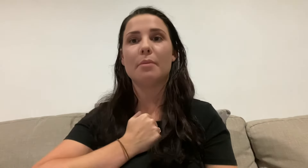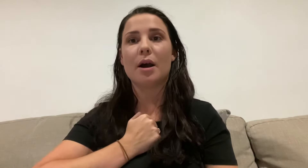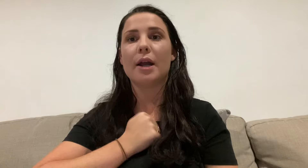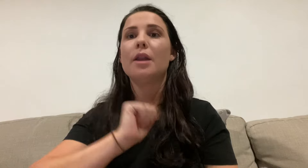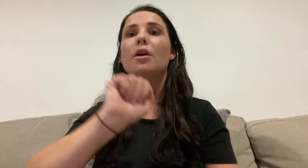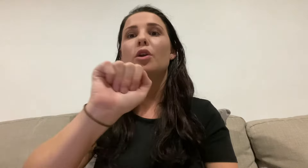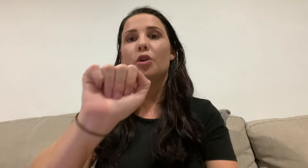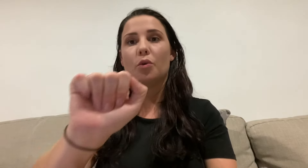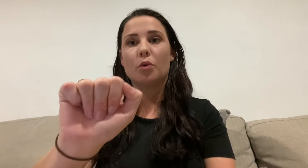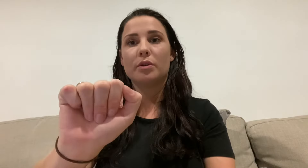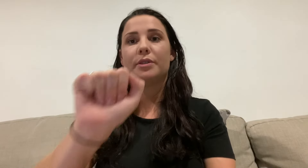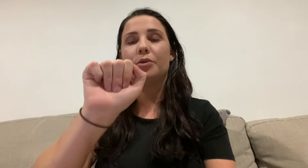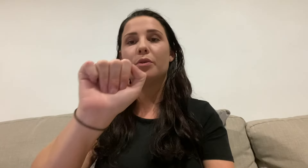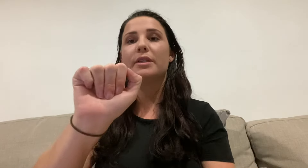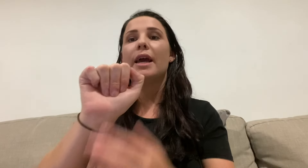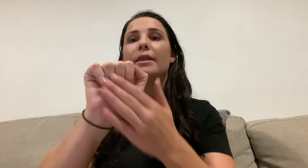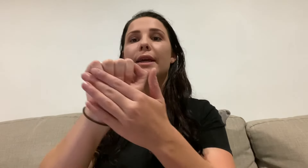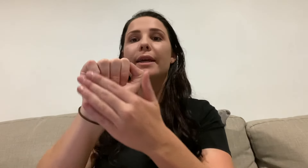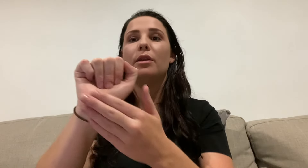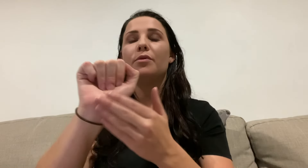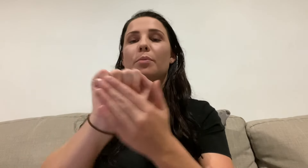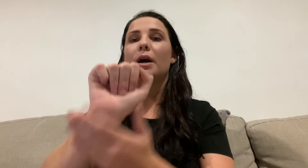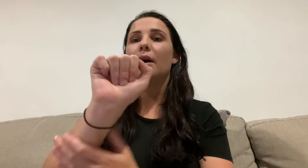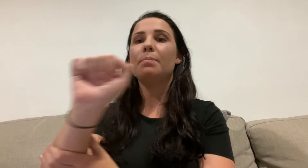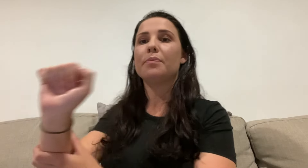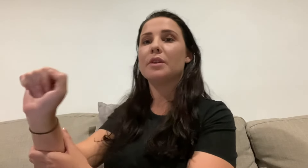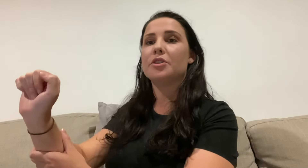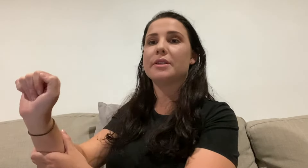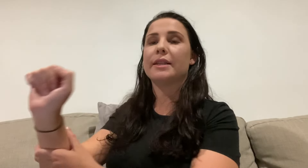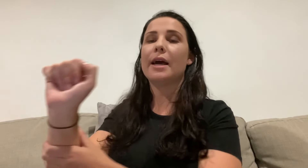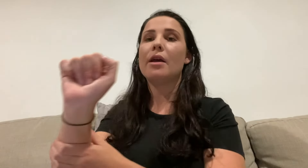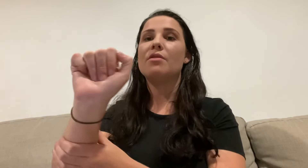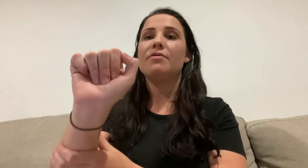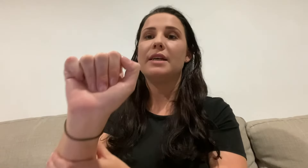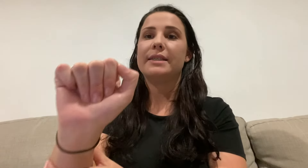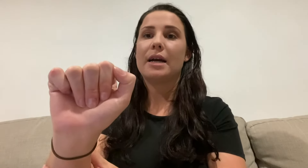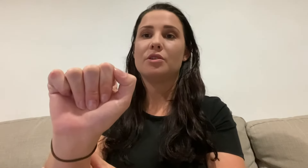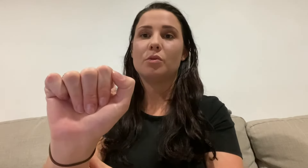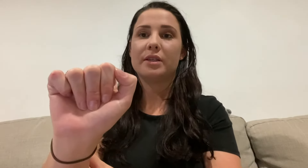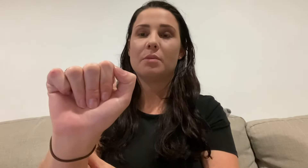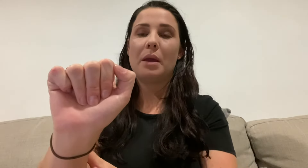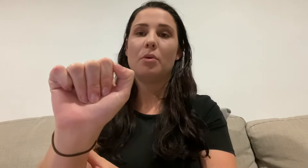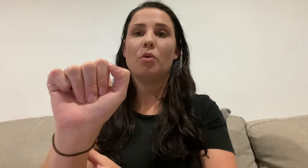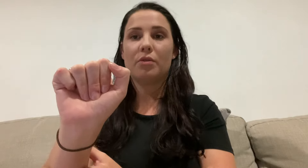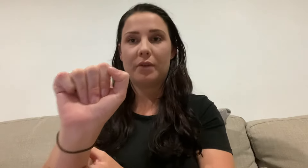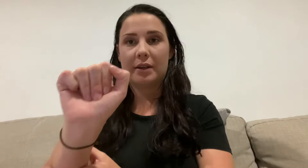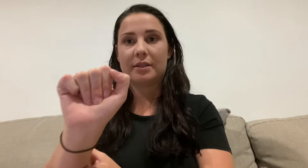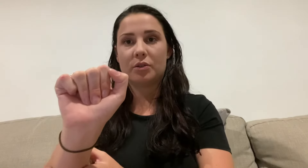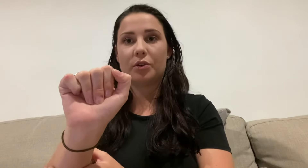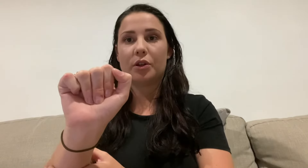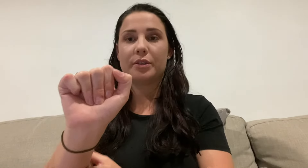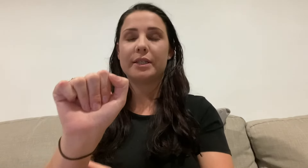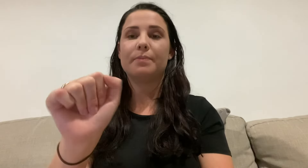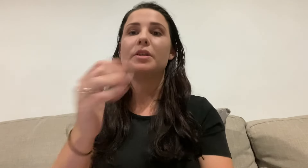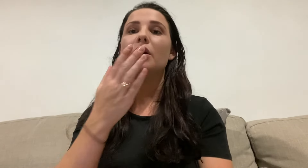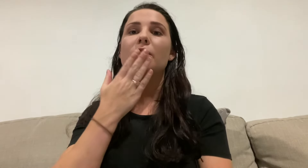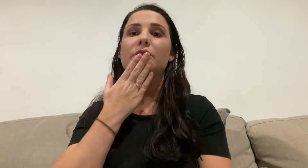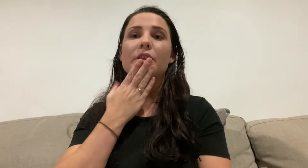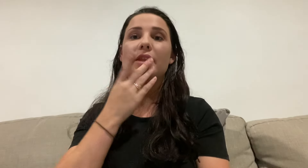mine, yours, yours, the heel of your palm, just like that facing out towards other people. All the fingers are sort of closed in. So thank